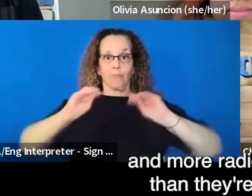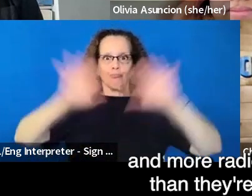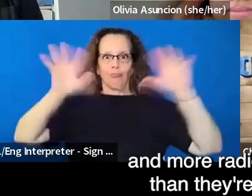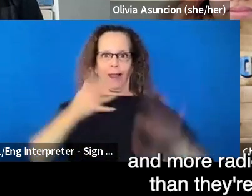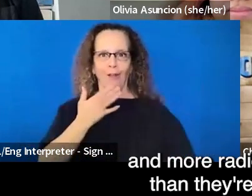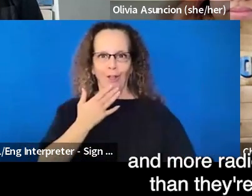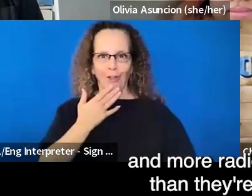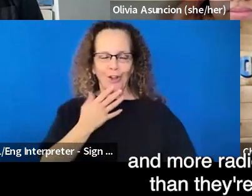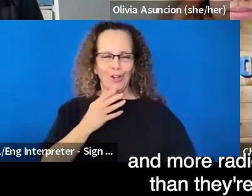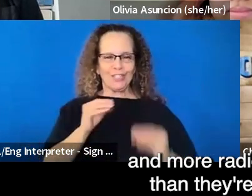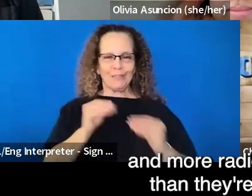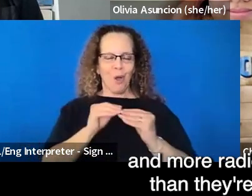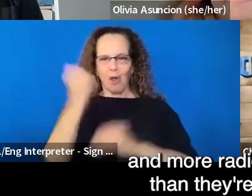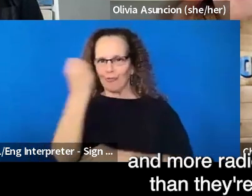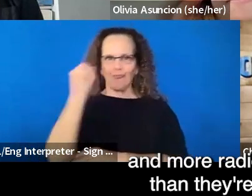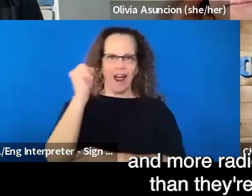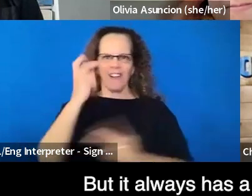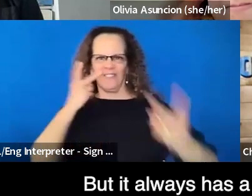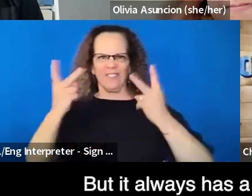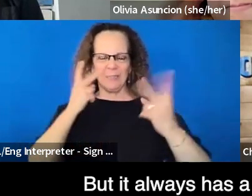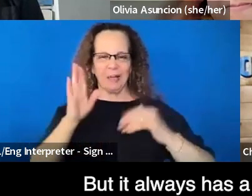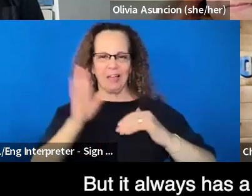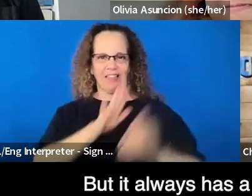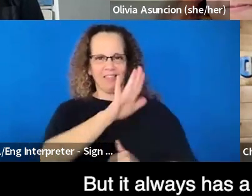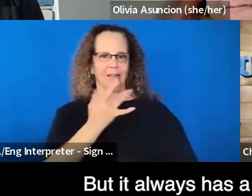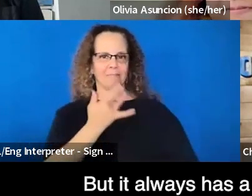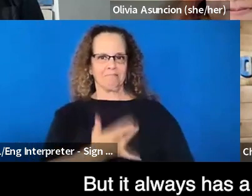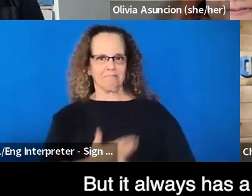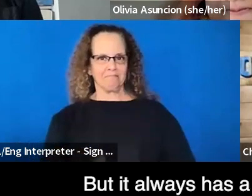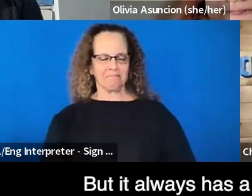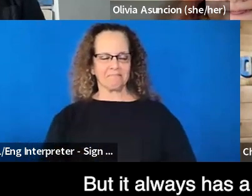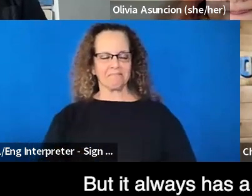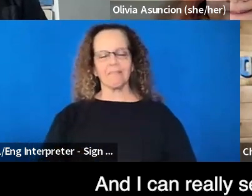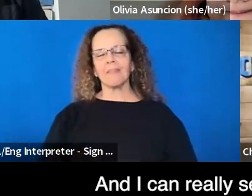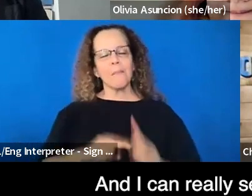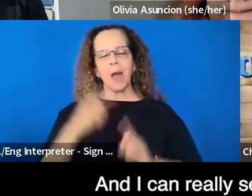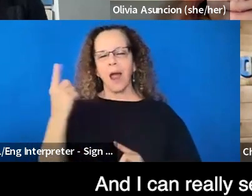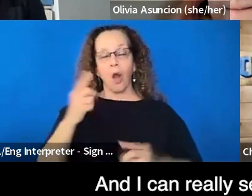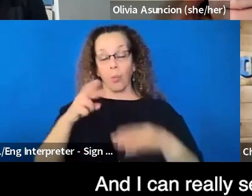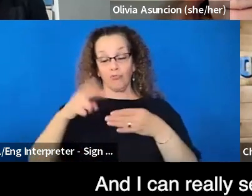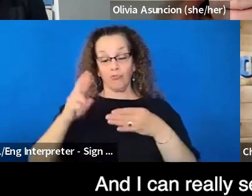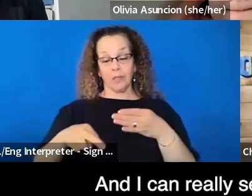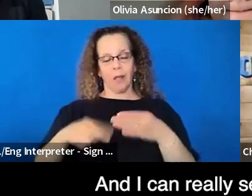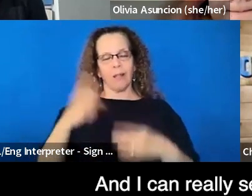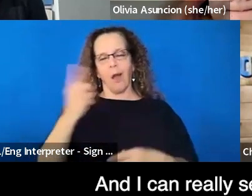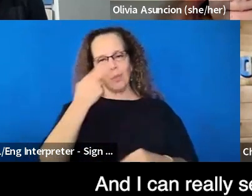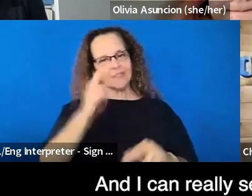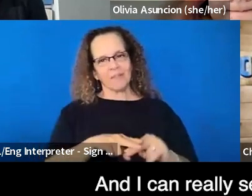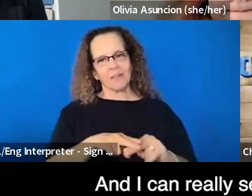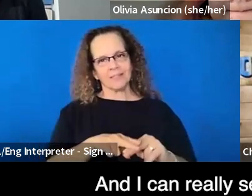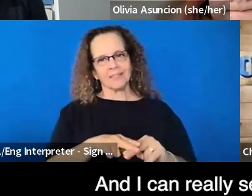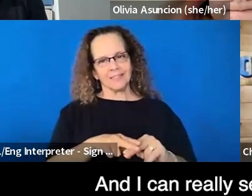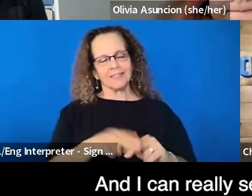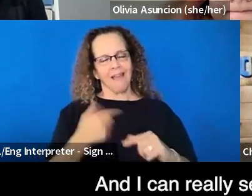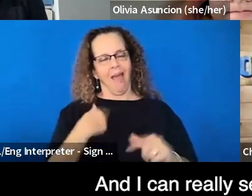more radically visible than they're used to. But it always has a really fun result. And I can really see in